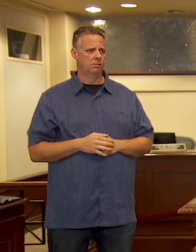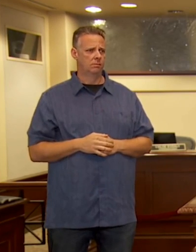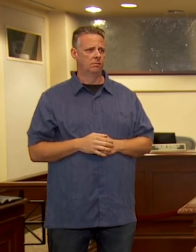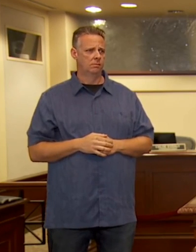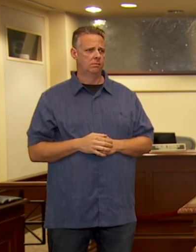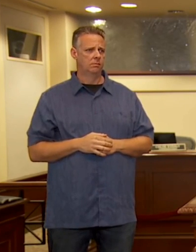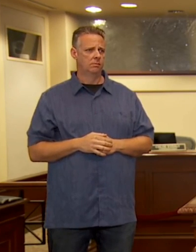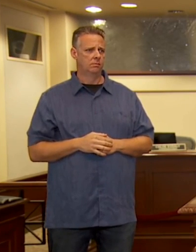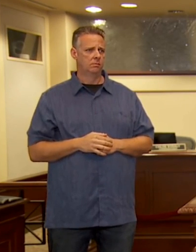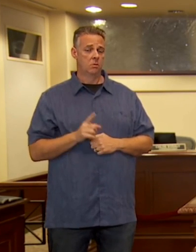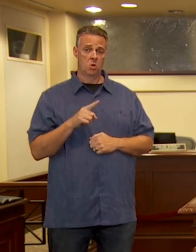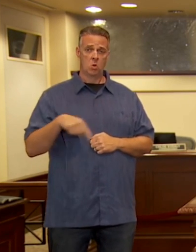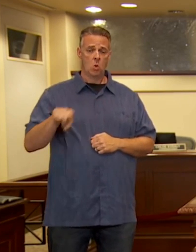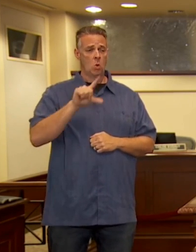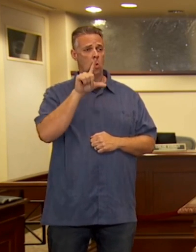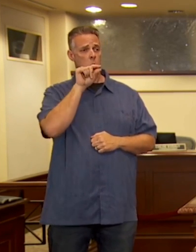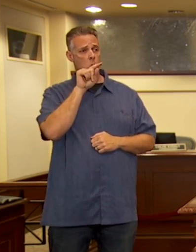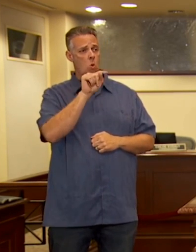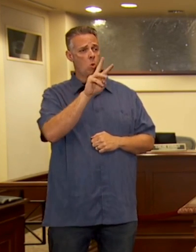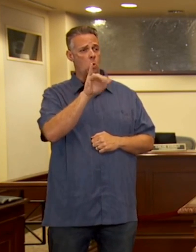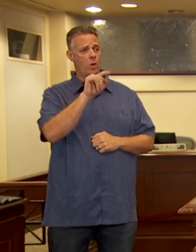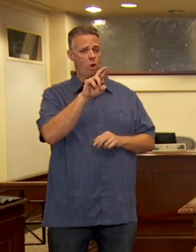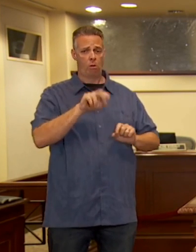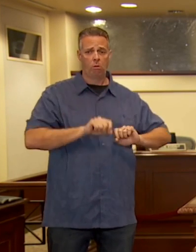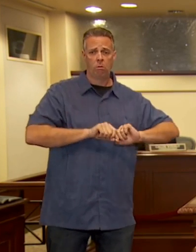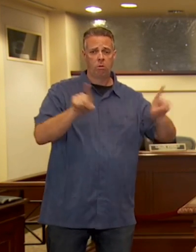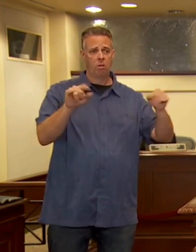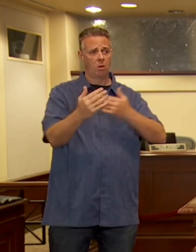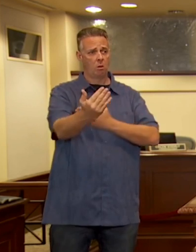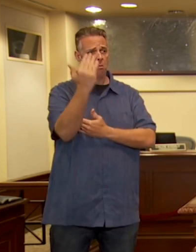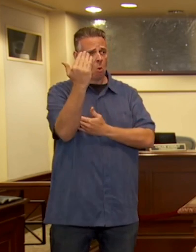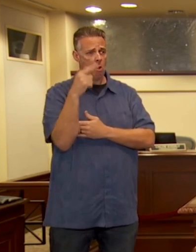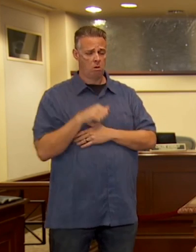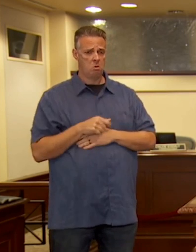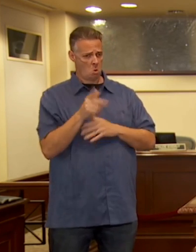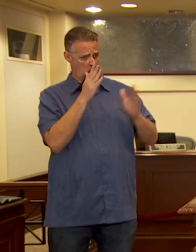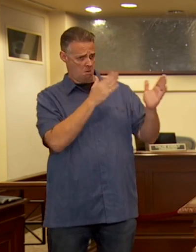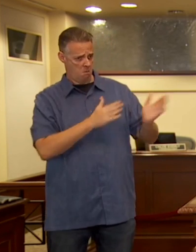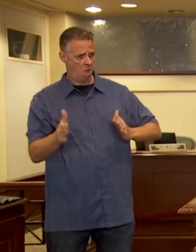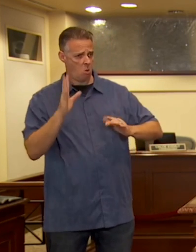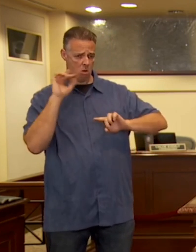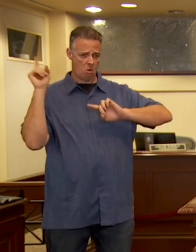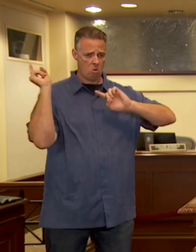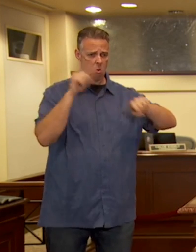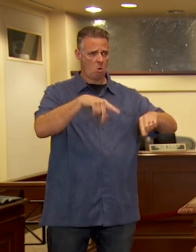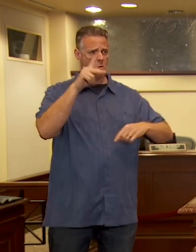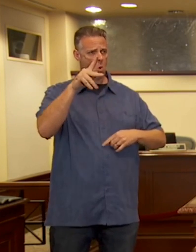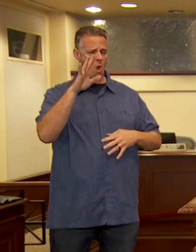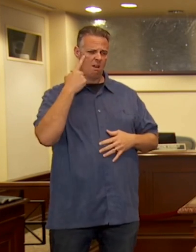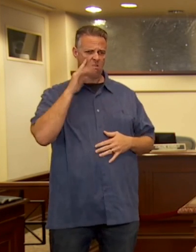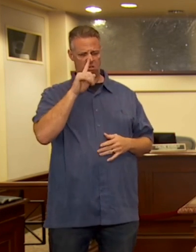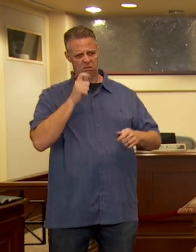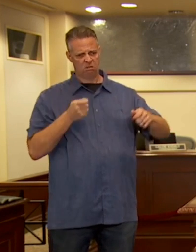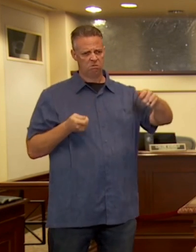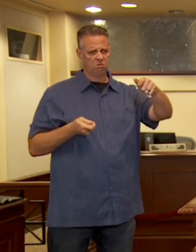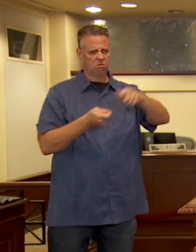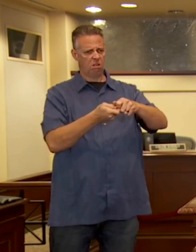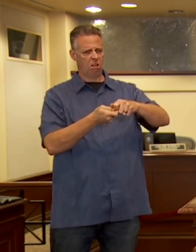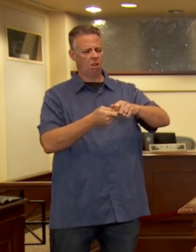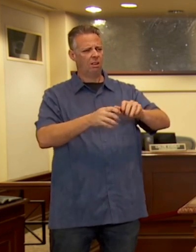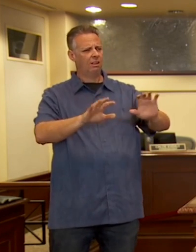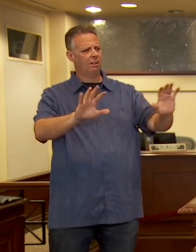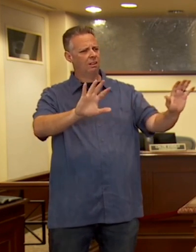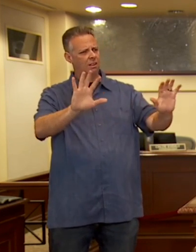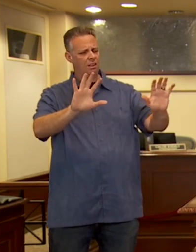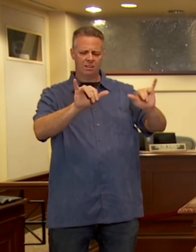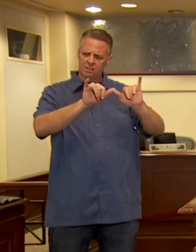of you saying on Twitter this morning that you plan to come to Portland to seek retribution, I'm calling